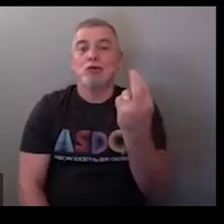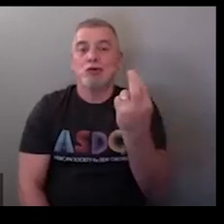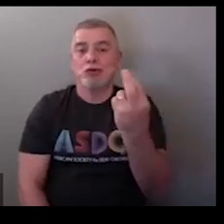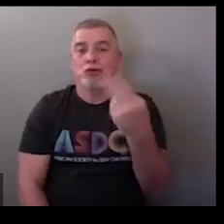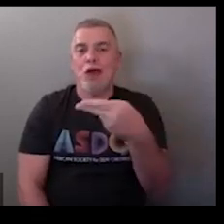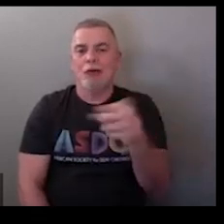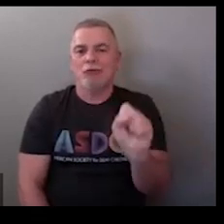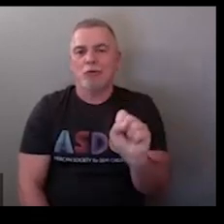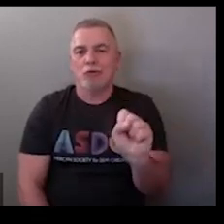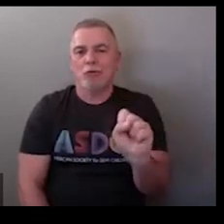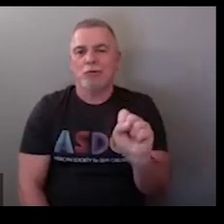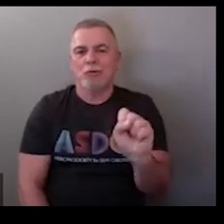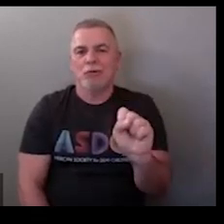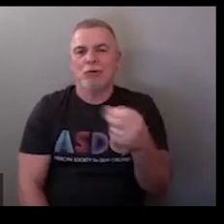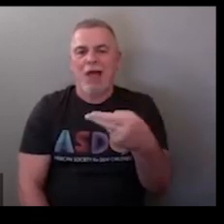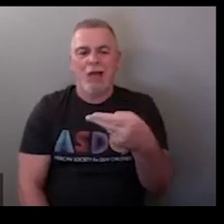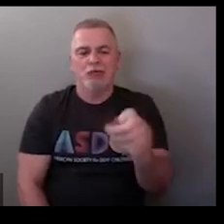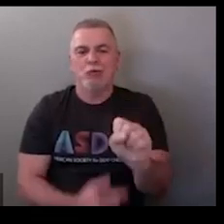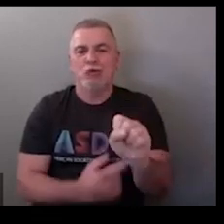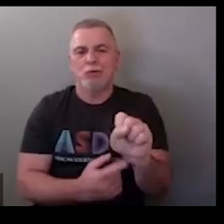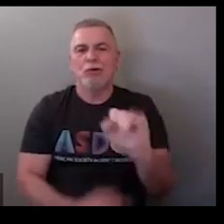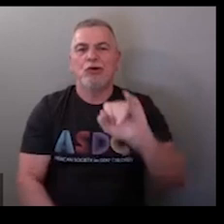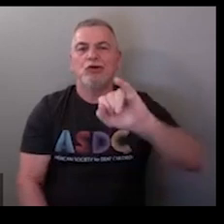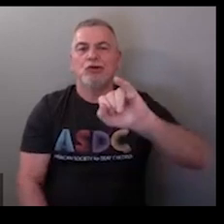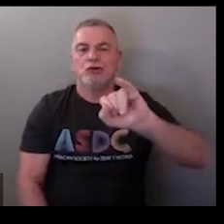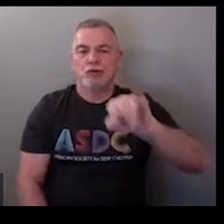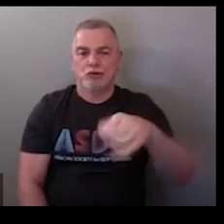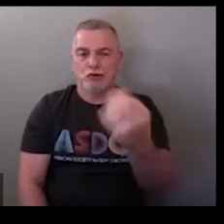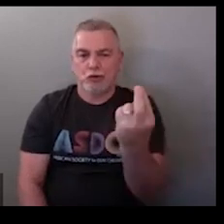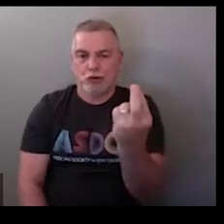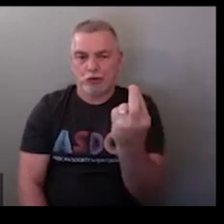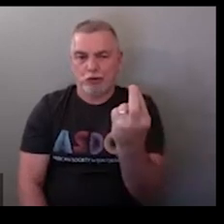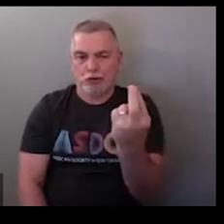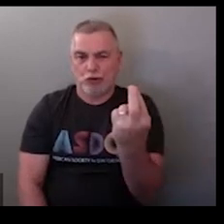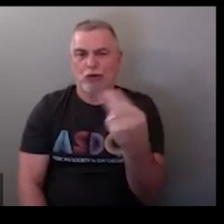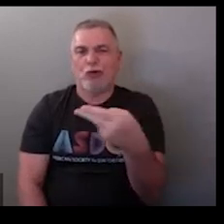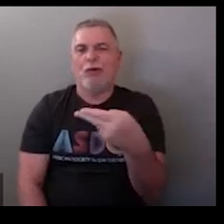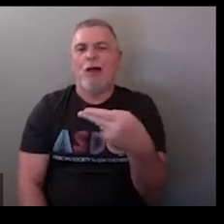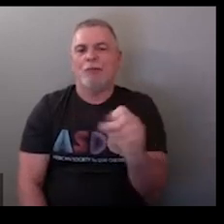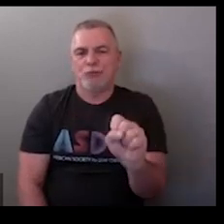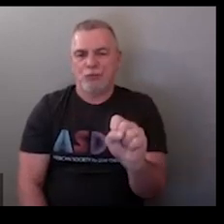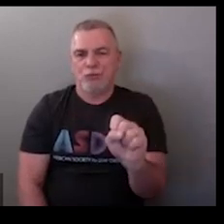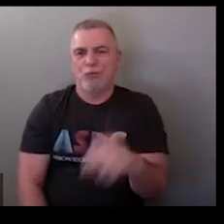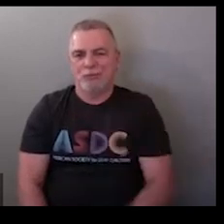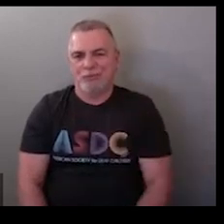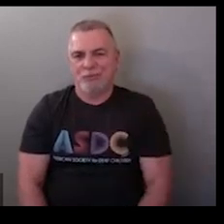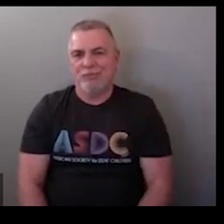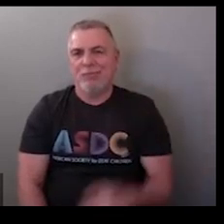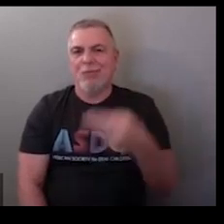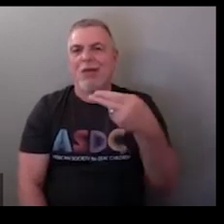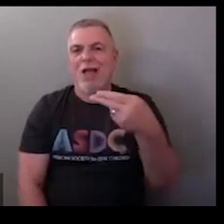junior high and this is which junior high school